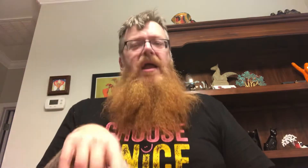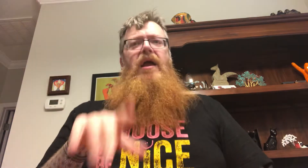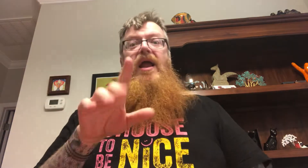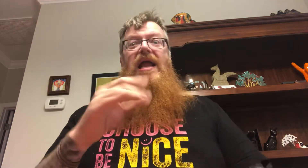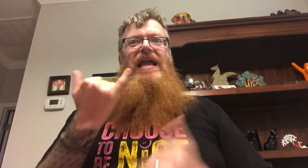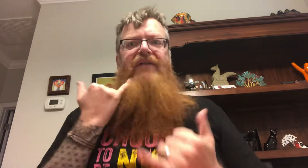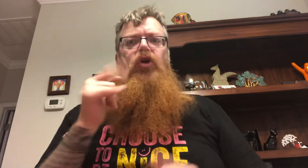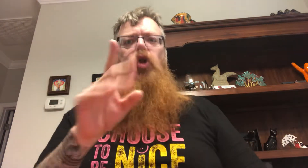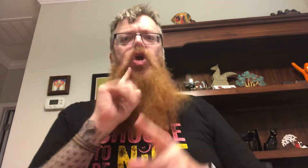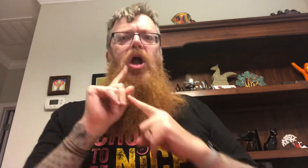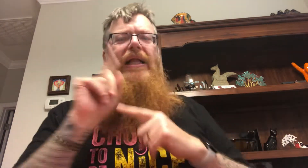I'm going